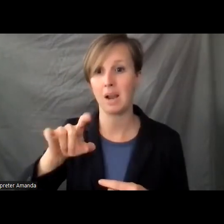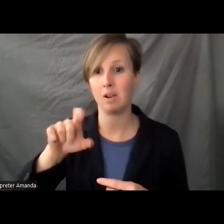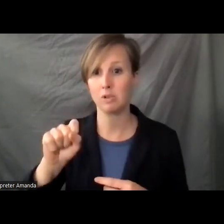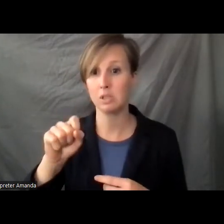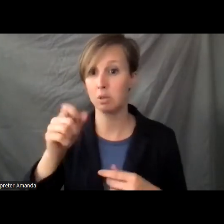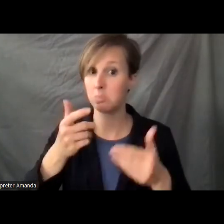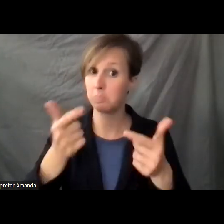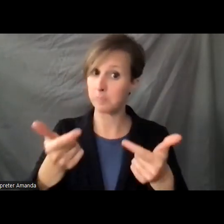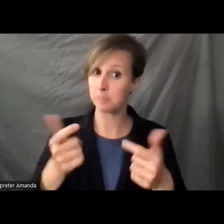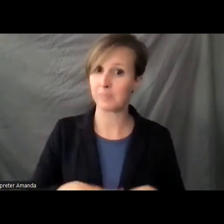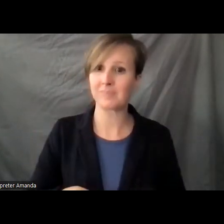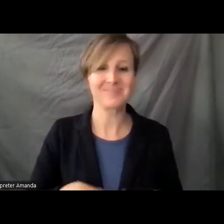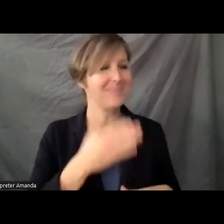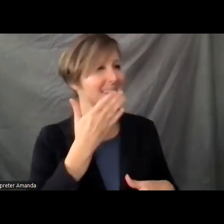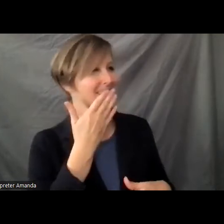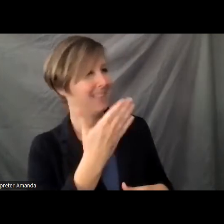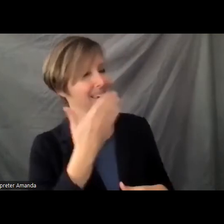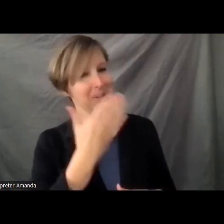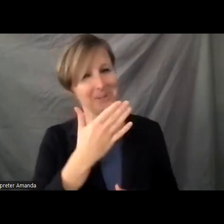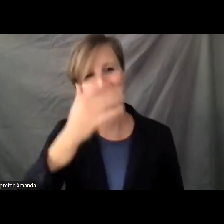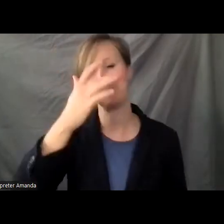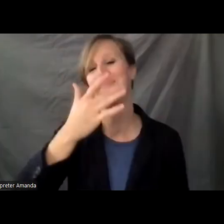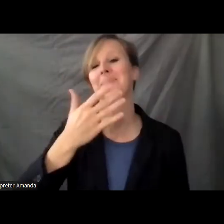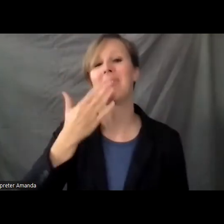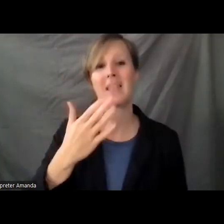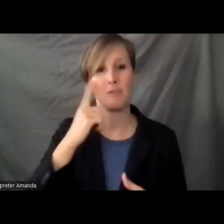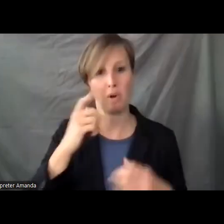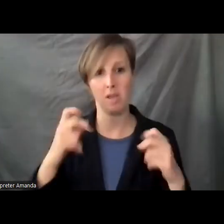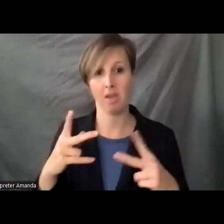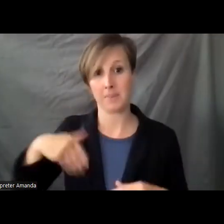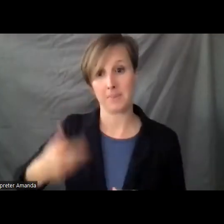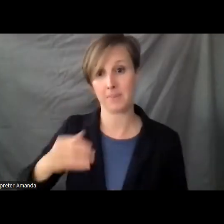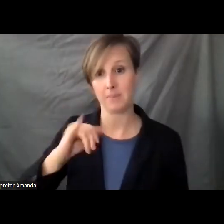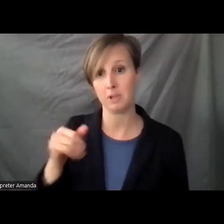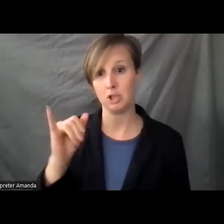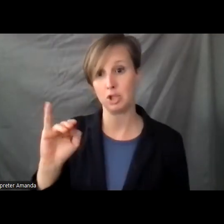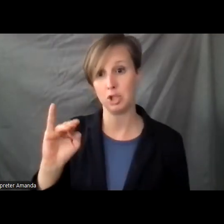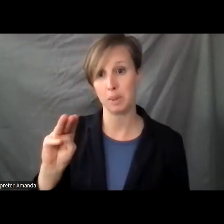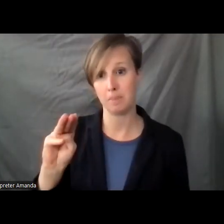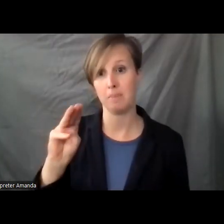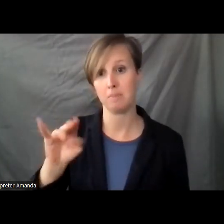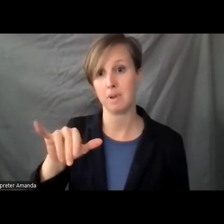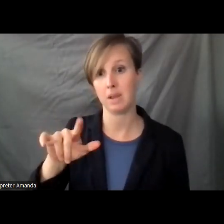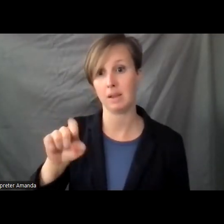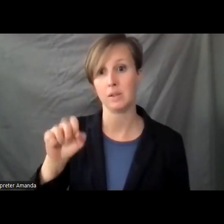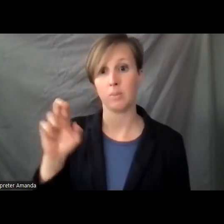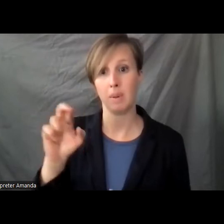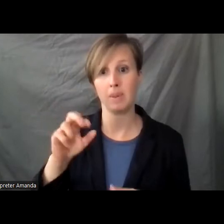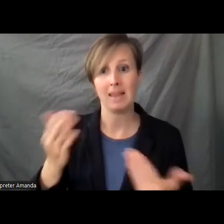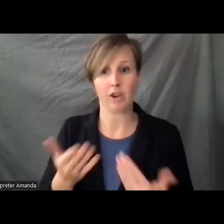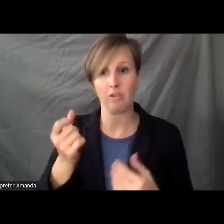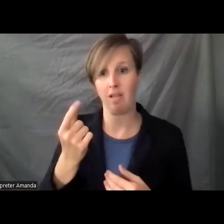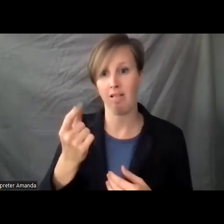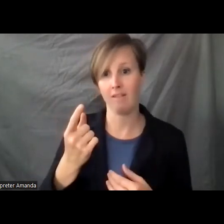remarks. thank you. I appreciate the opportunity. My name is Jim Miles, and I am the Republican nominee. I'm here in the 11th